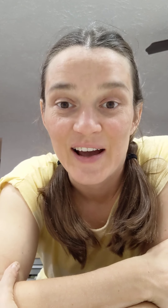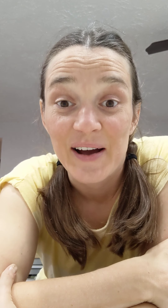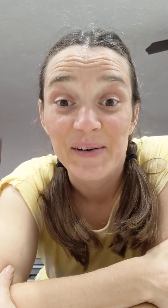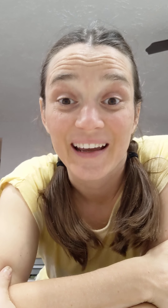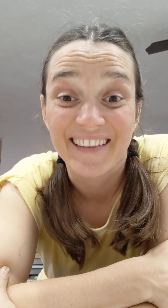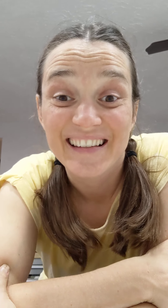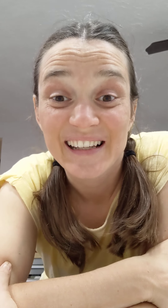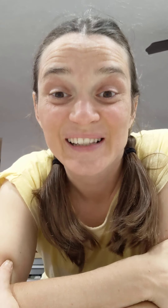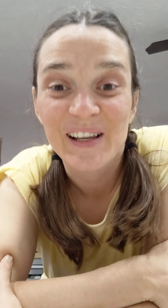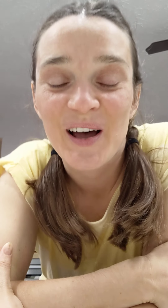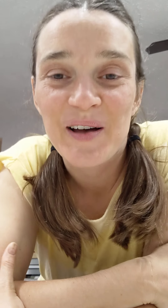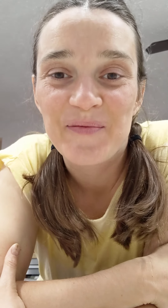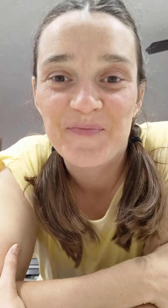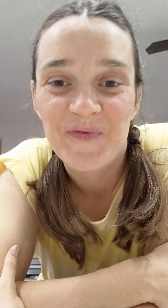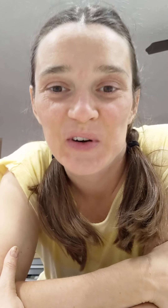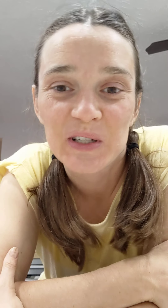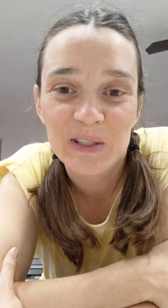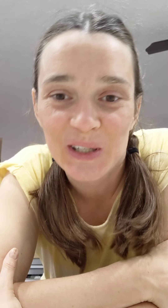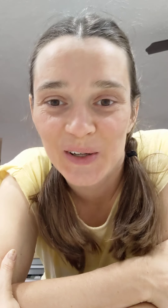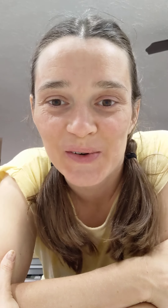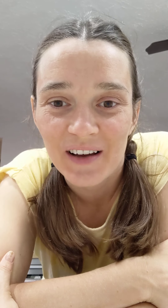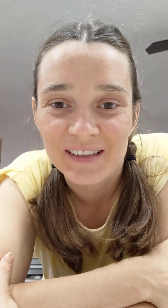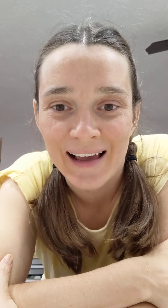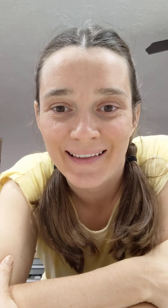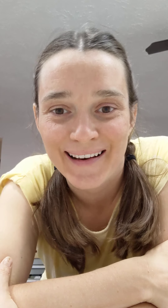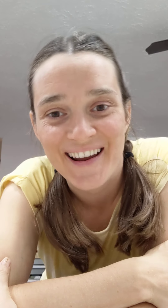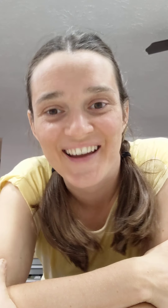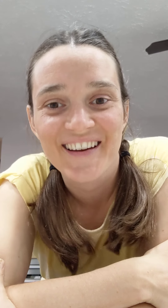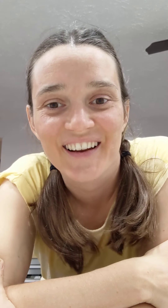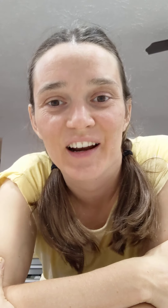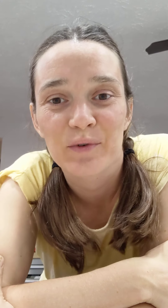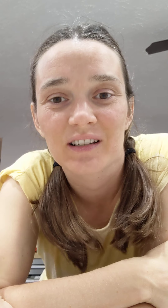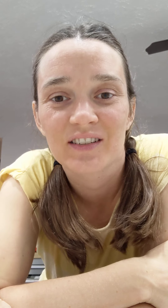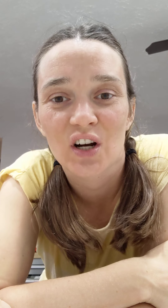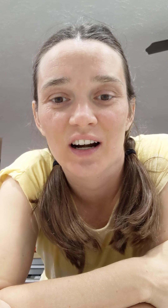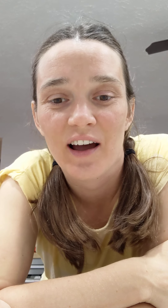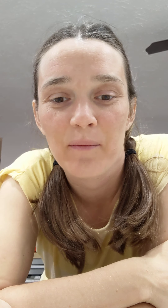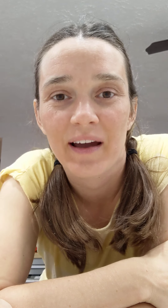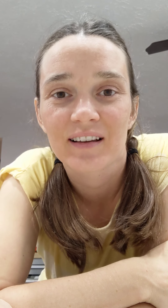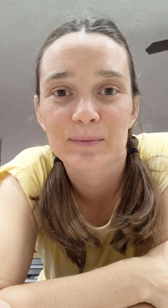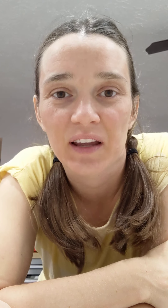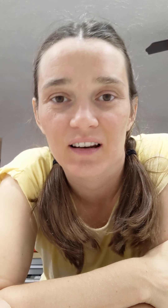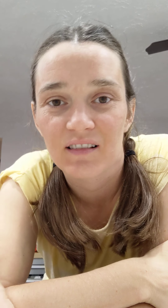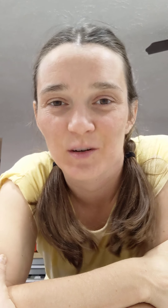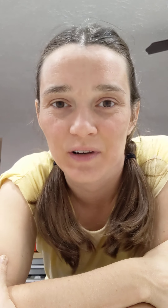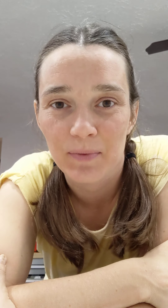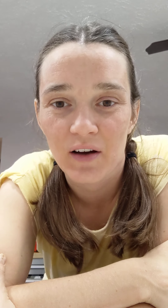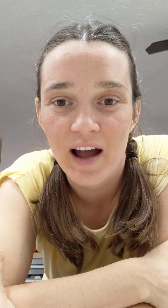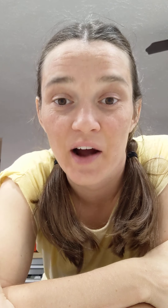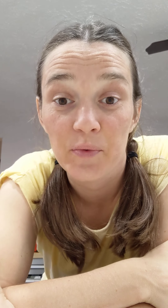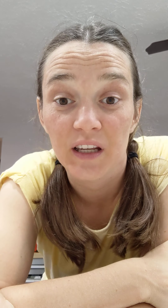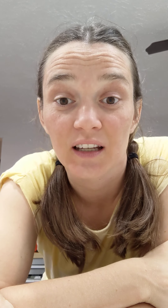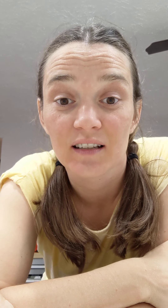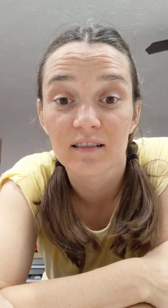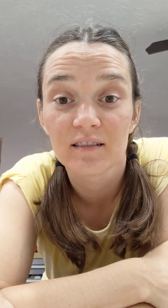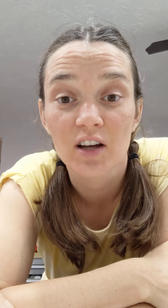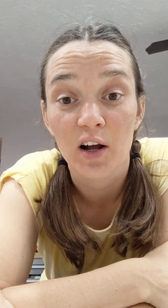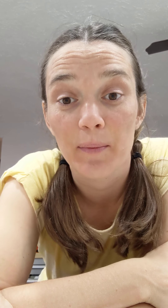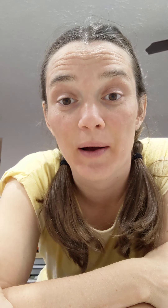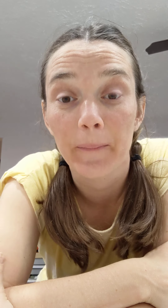Okay, this is verse 2 of Silent Night and I want to start out by explaining a little bit about how we talk about